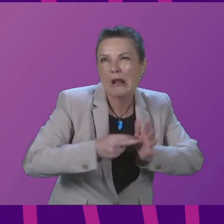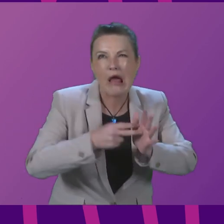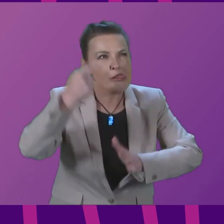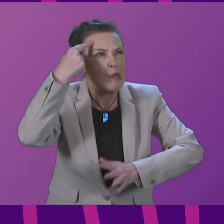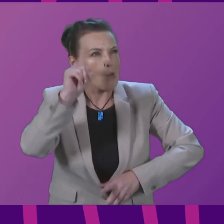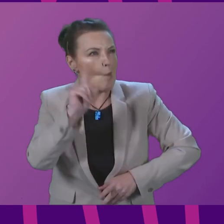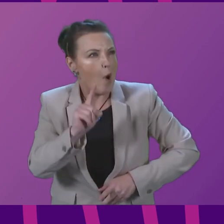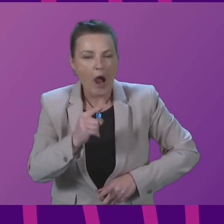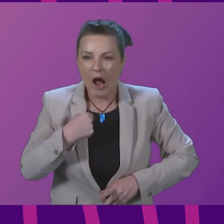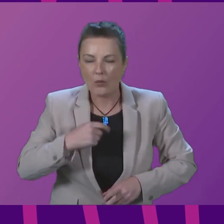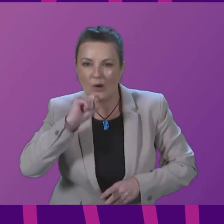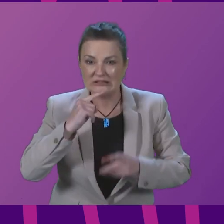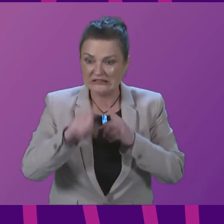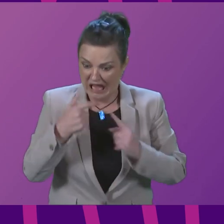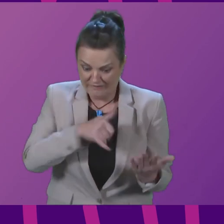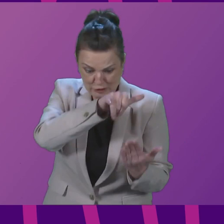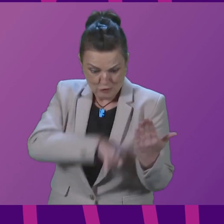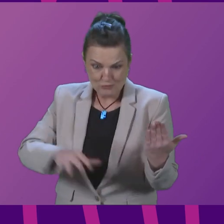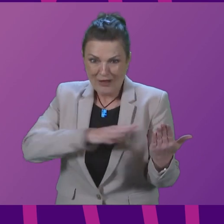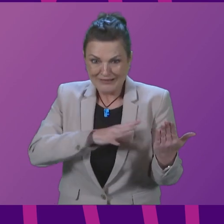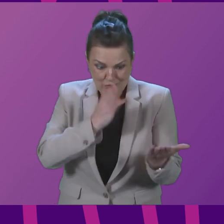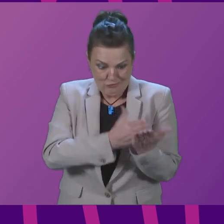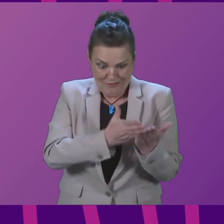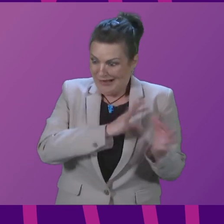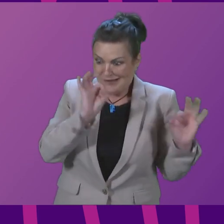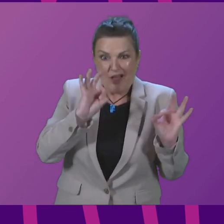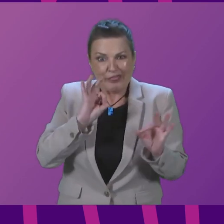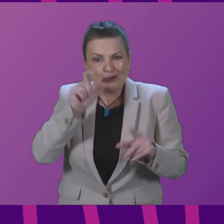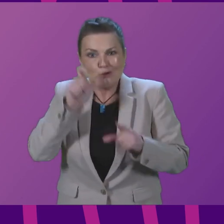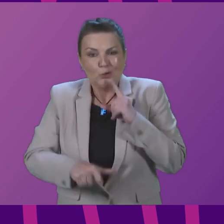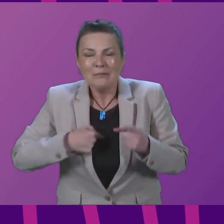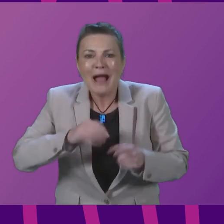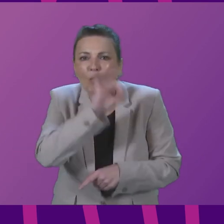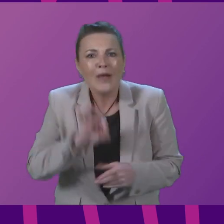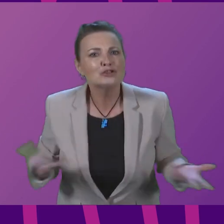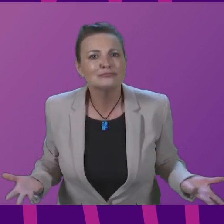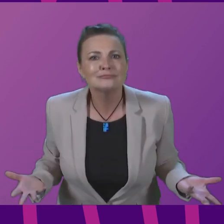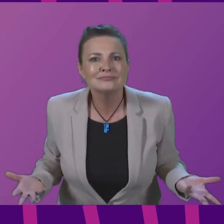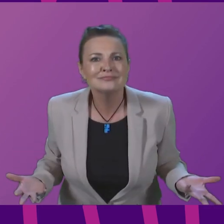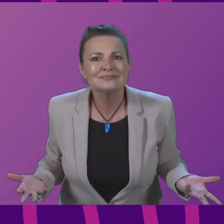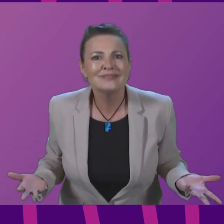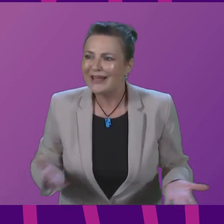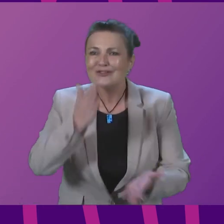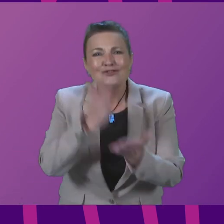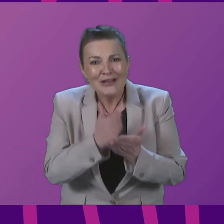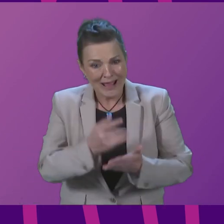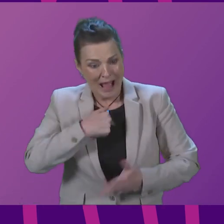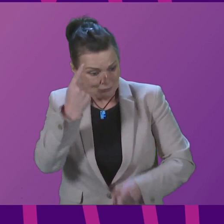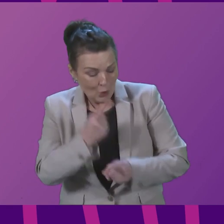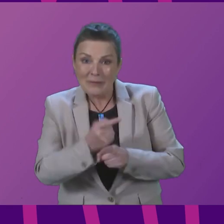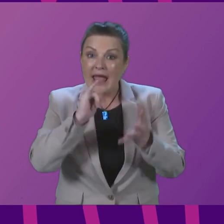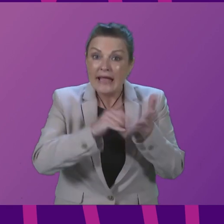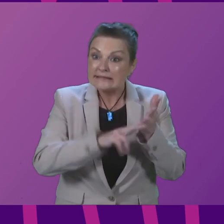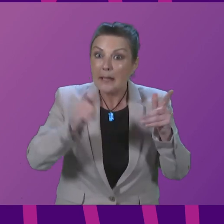questions, has a script ready to answer that had nothing to do with the issue that we are raising. It's about SNP